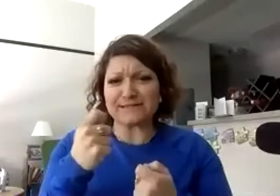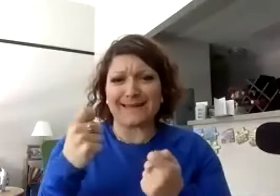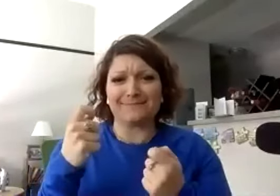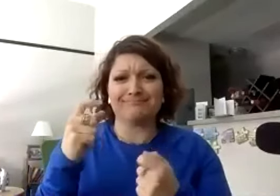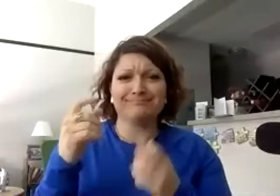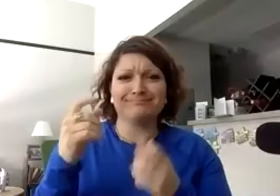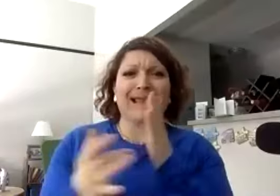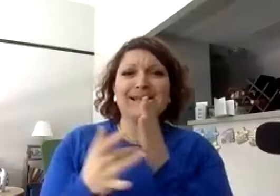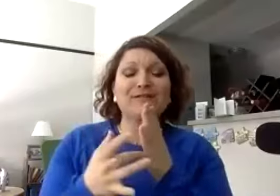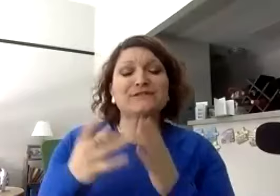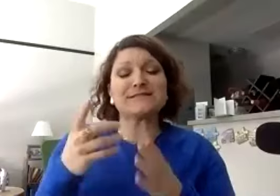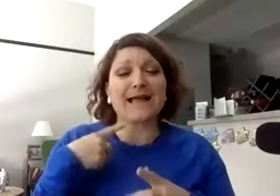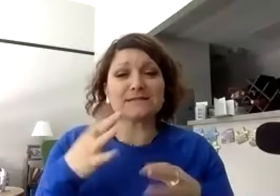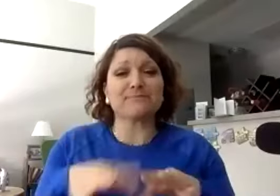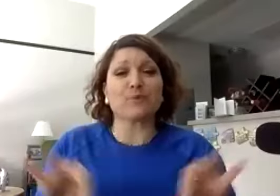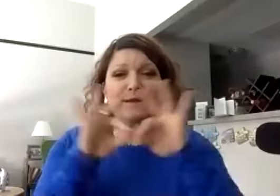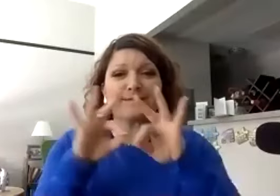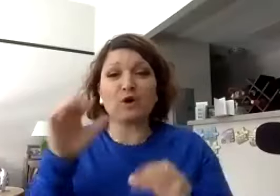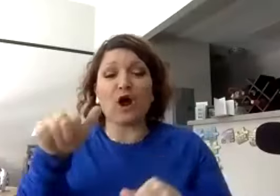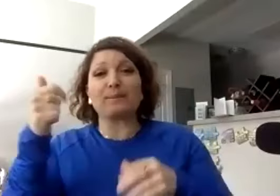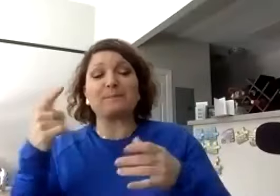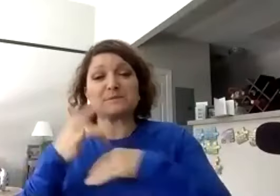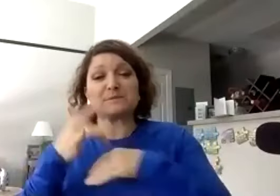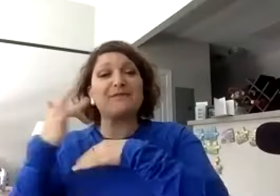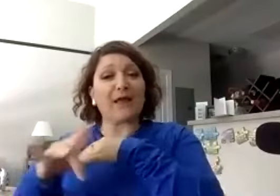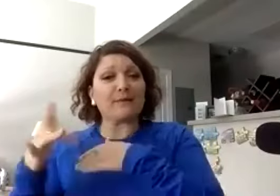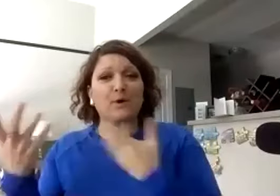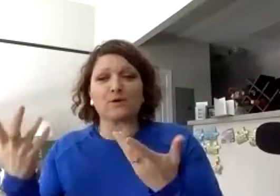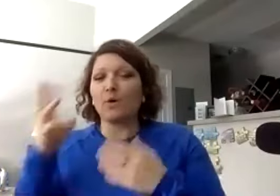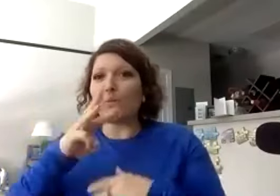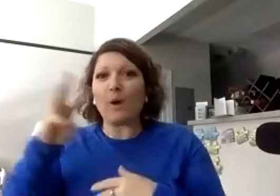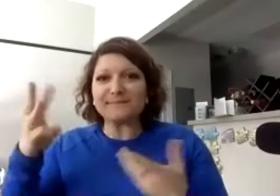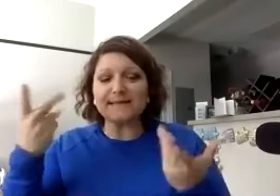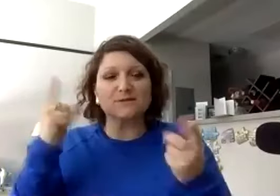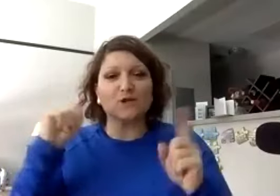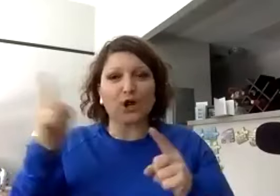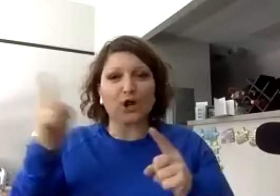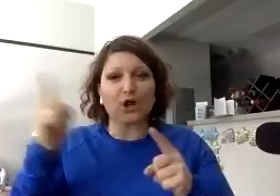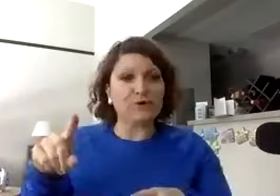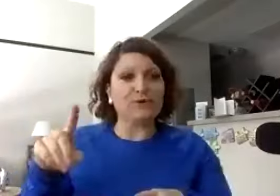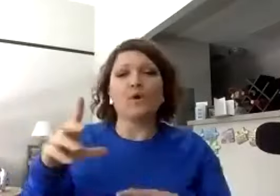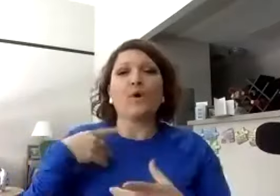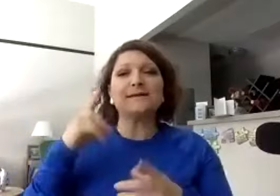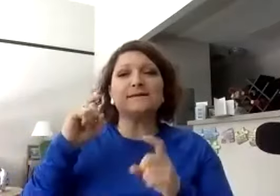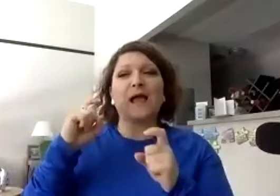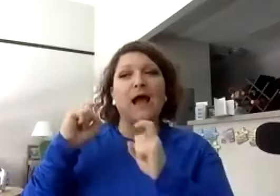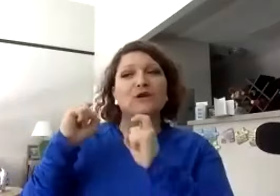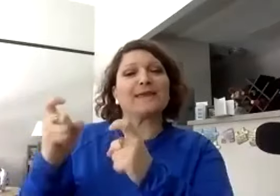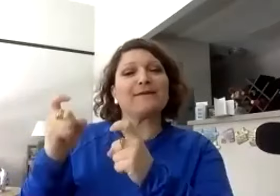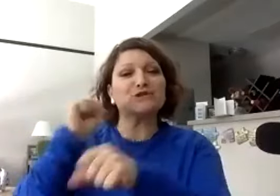technologies that are important for other people to be available. Okay. to go to or how to give it to